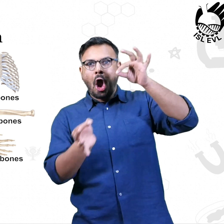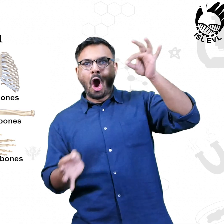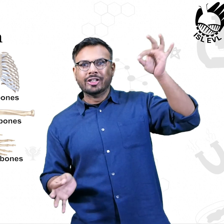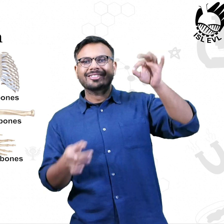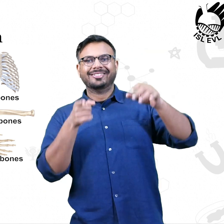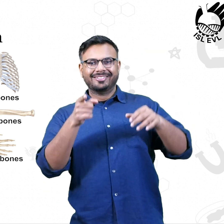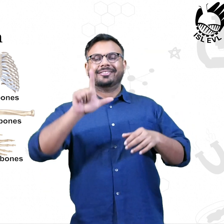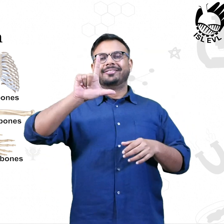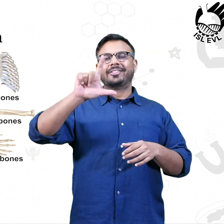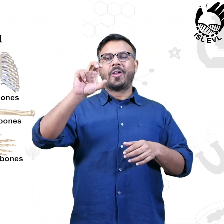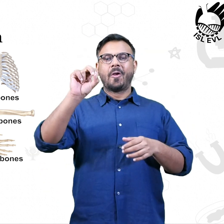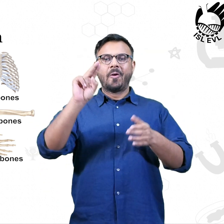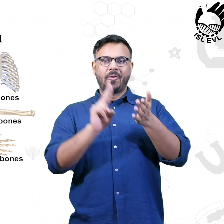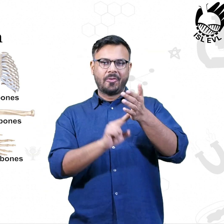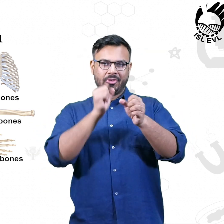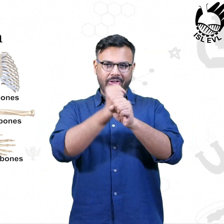bones, such as the thigh bone.